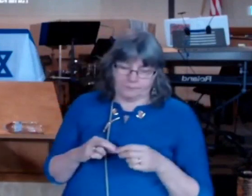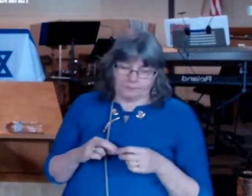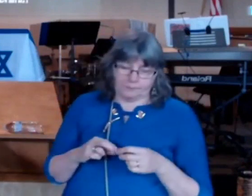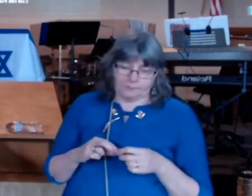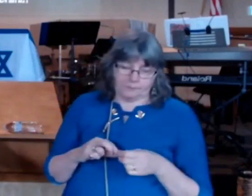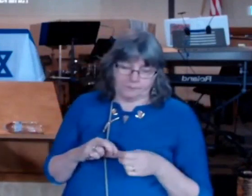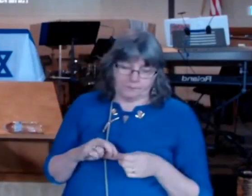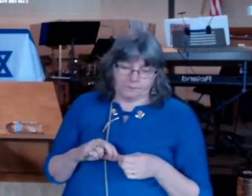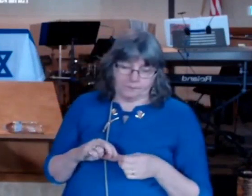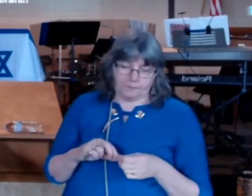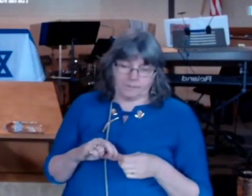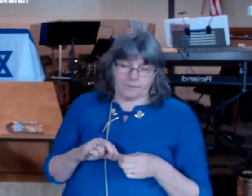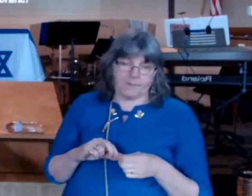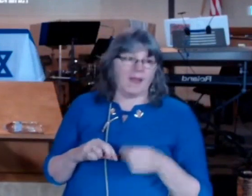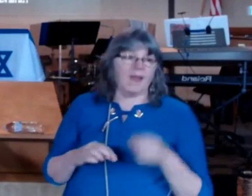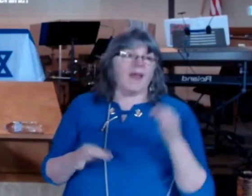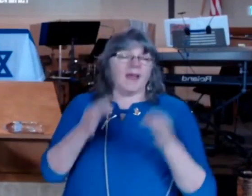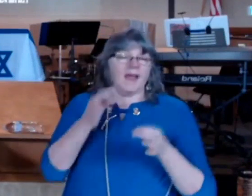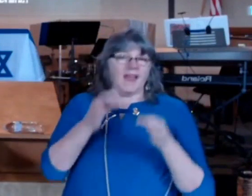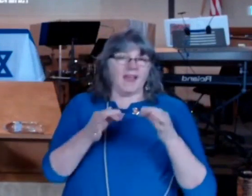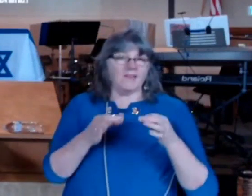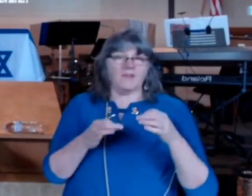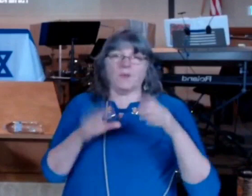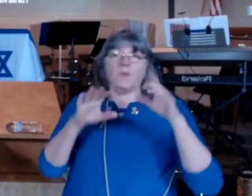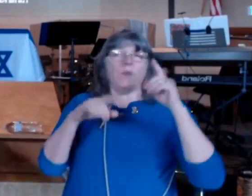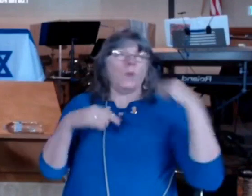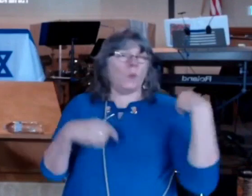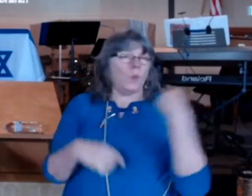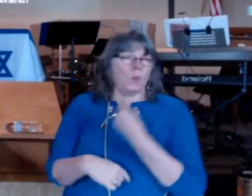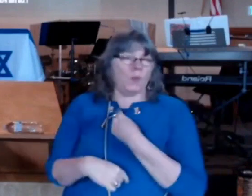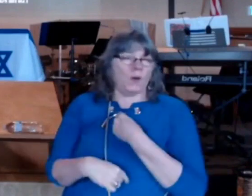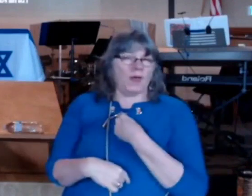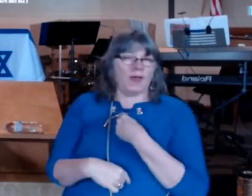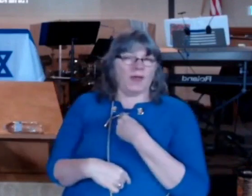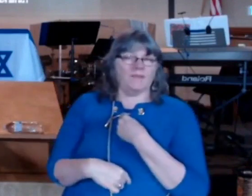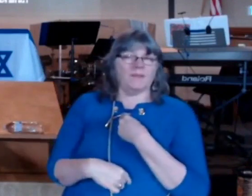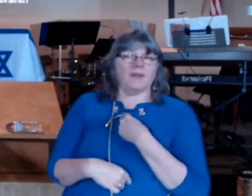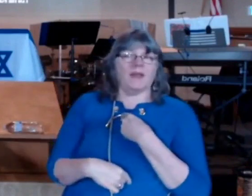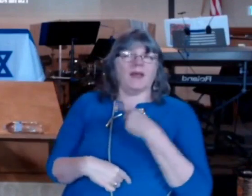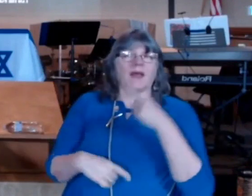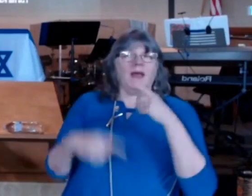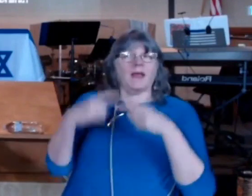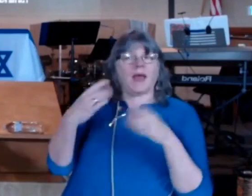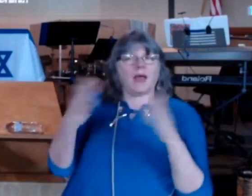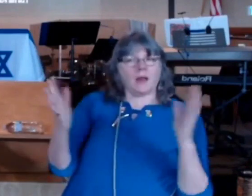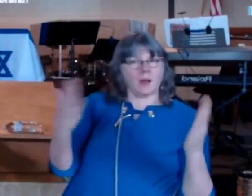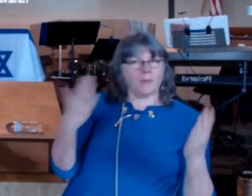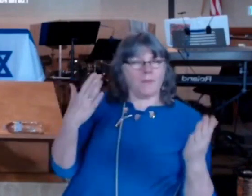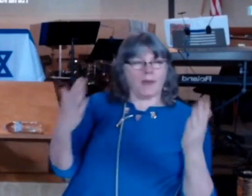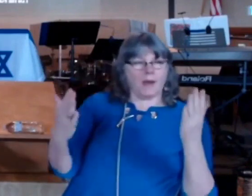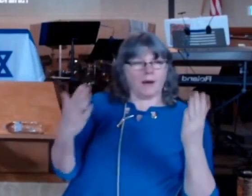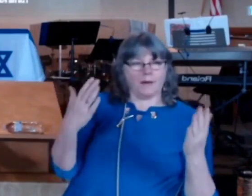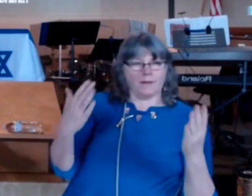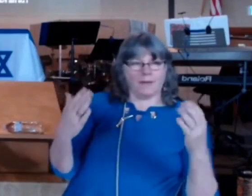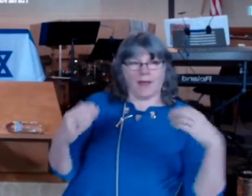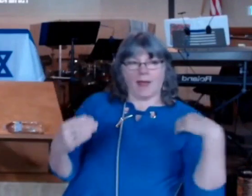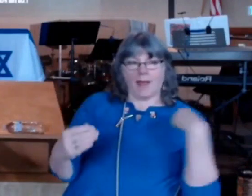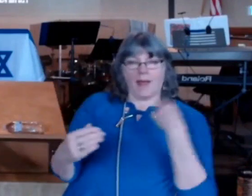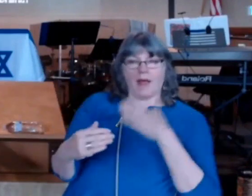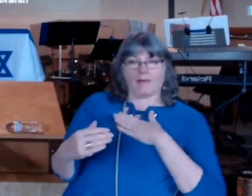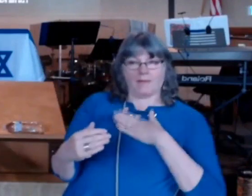say I'm the leper that Yeshua healed I'm the woman with an issue of blood that was